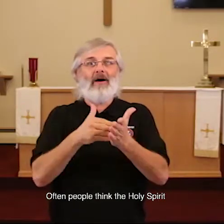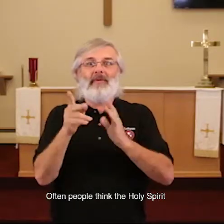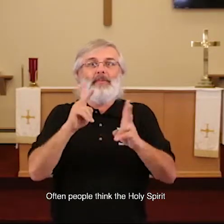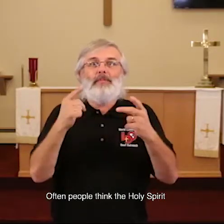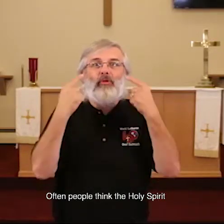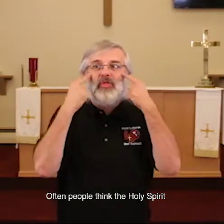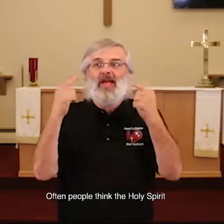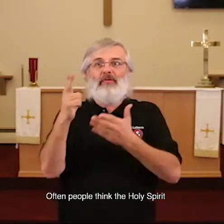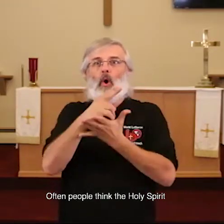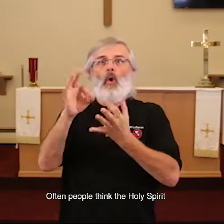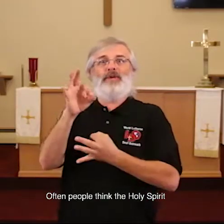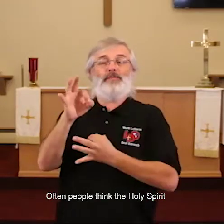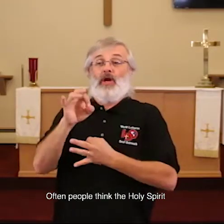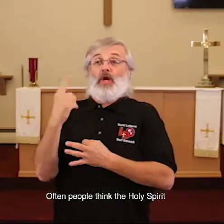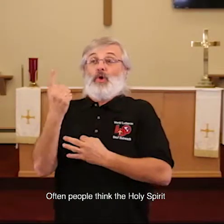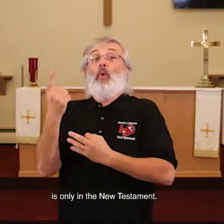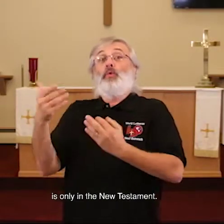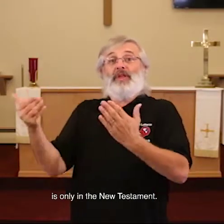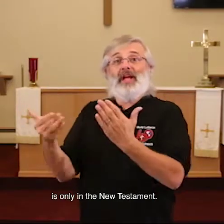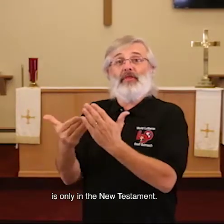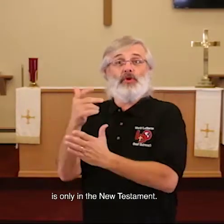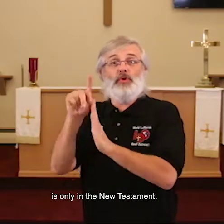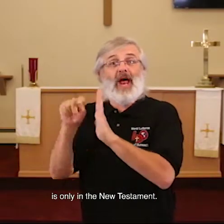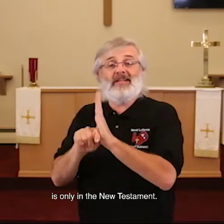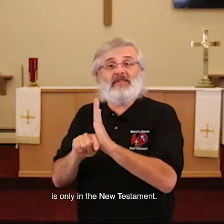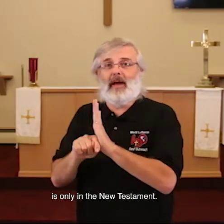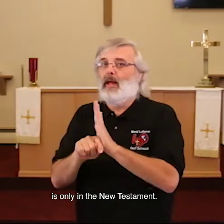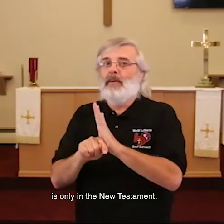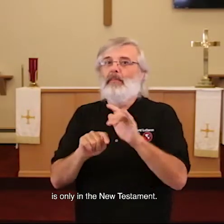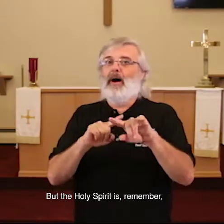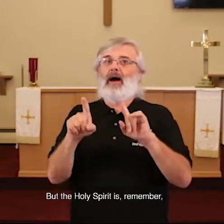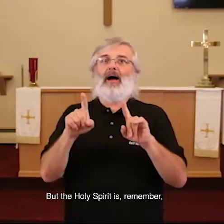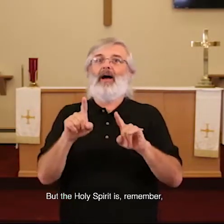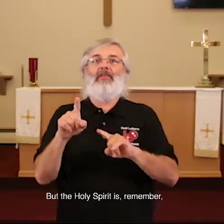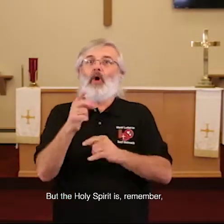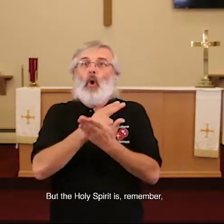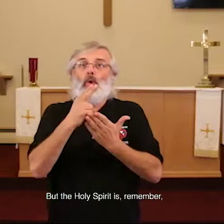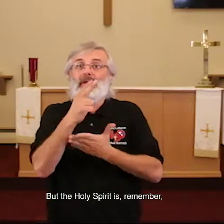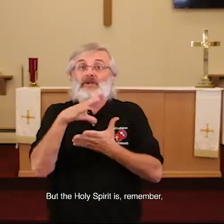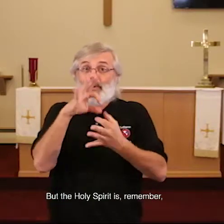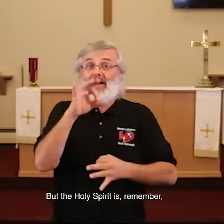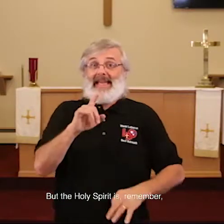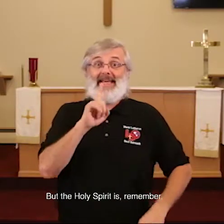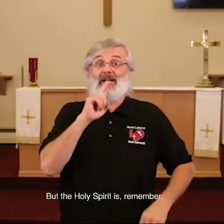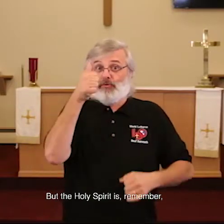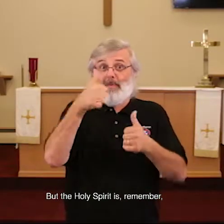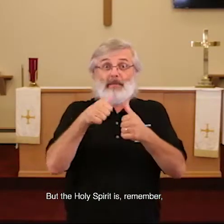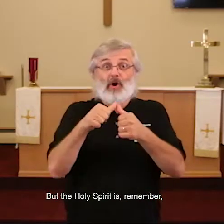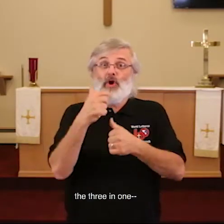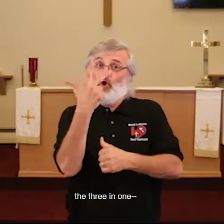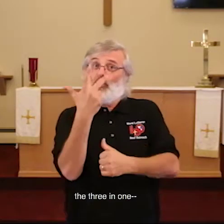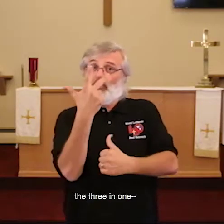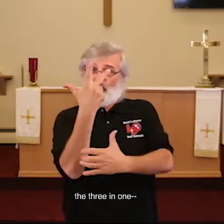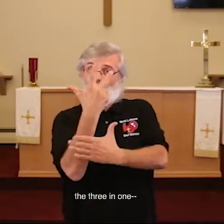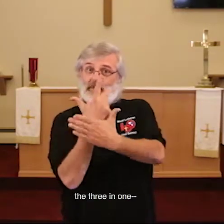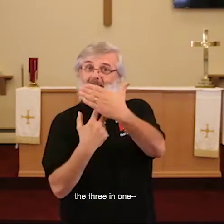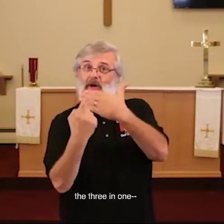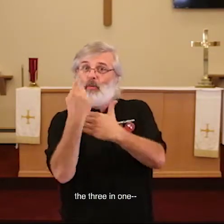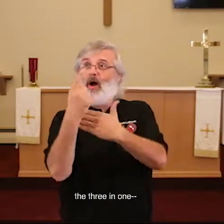lot of people think the Holy Spirit, only in the New Testament, but the Holy Spirit is, remember, the three in one,